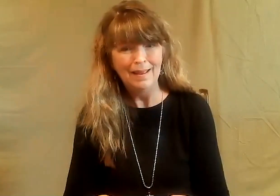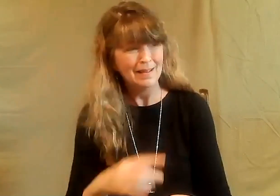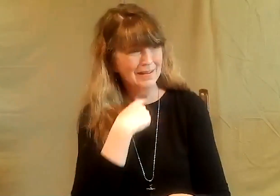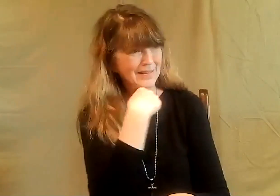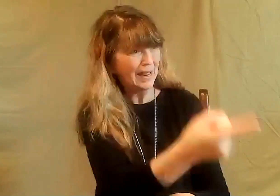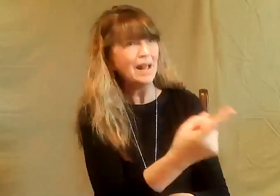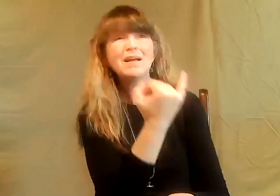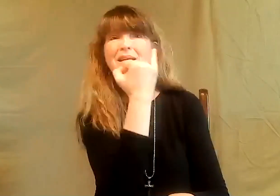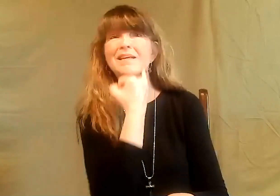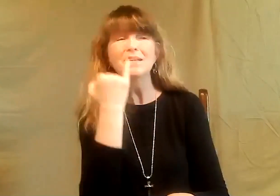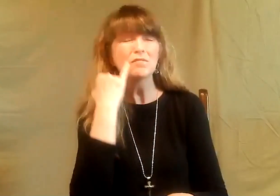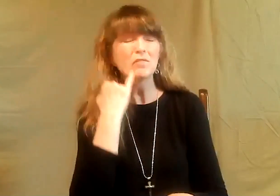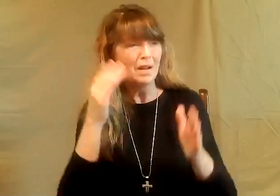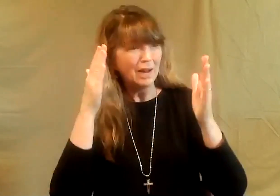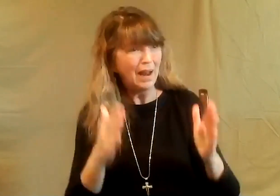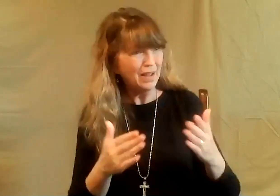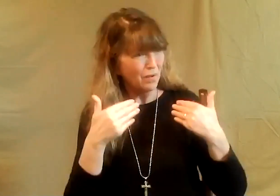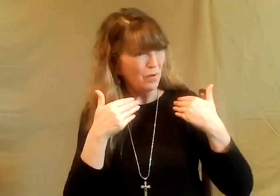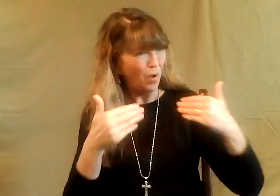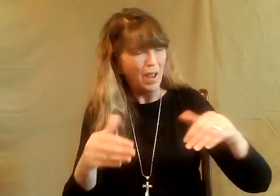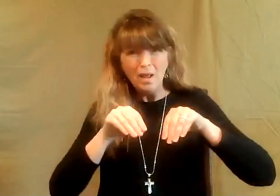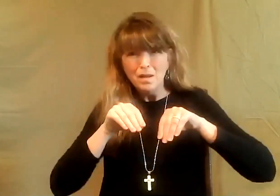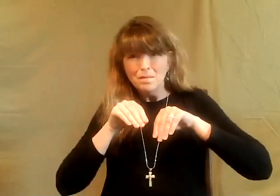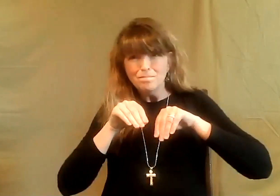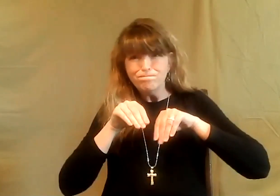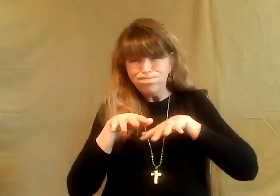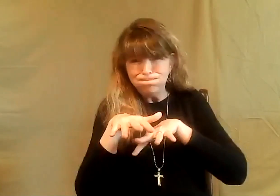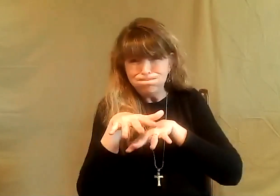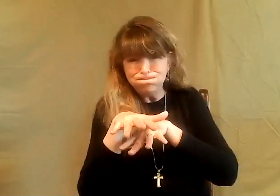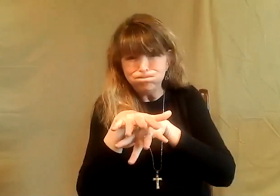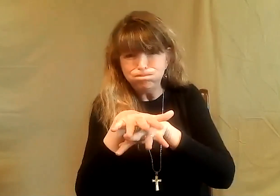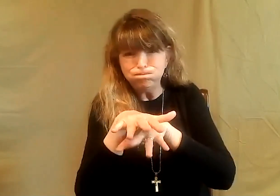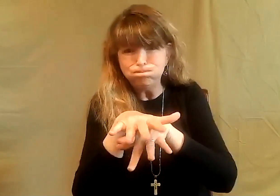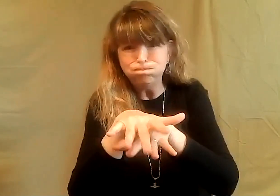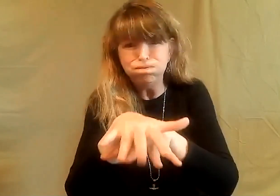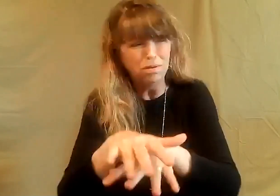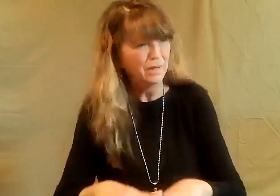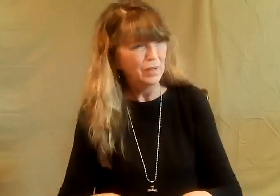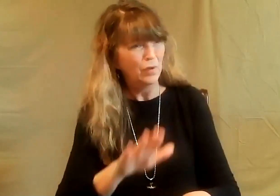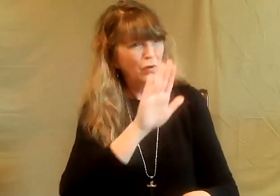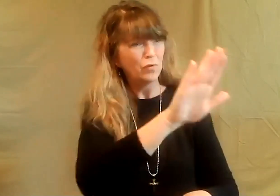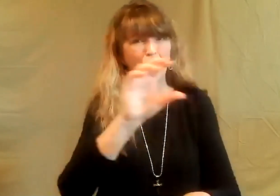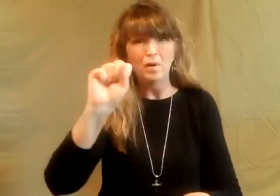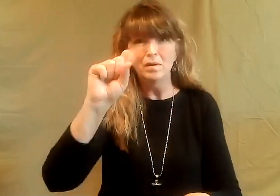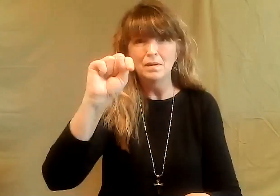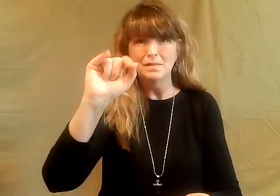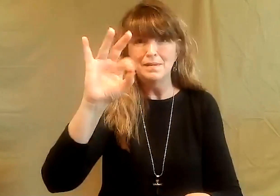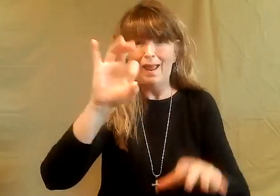Why are you crying for help? Did I not tell you that the Israelites will continue to move?